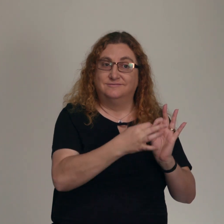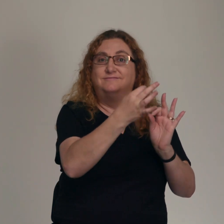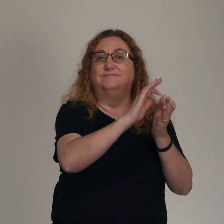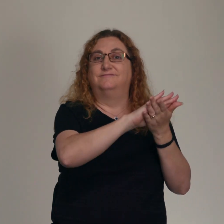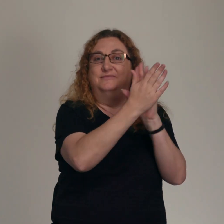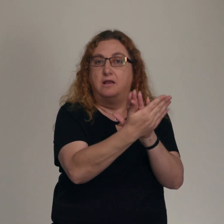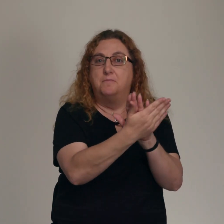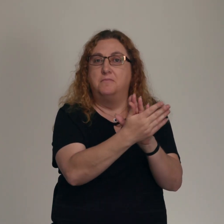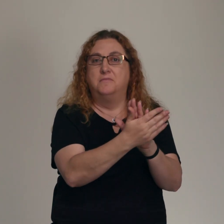So how do we live in the in-between?